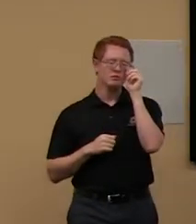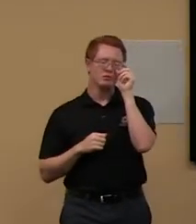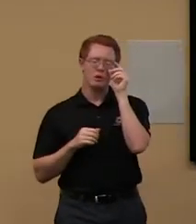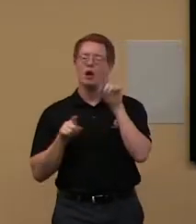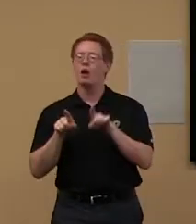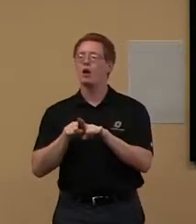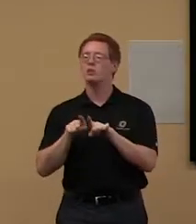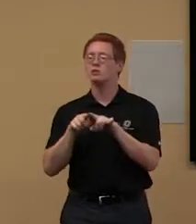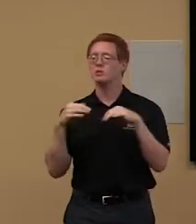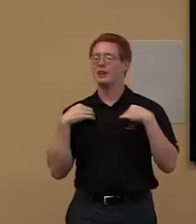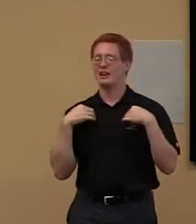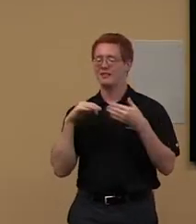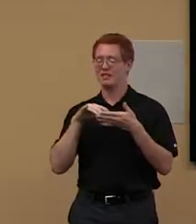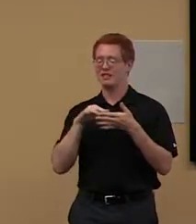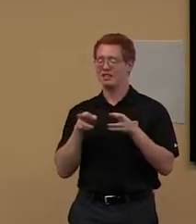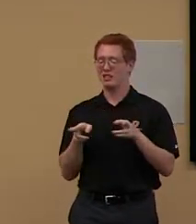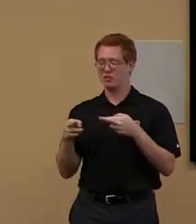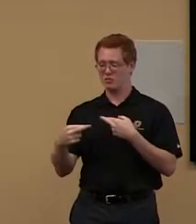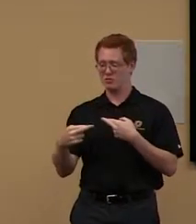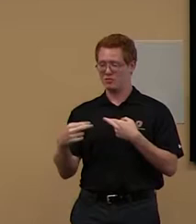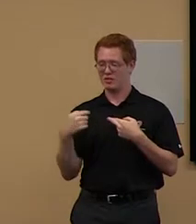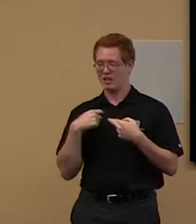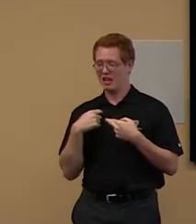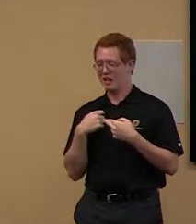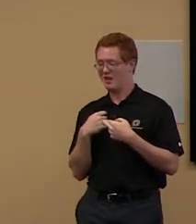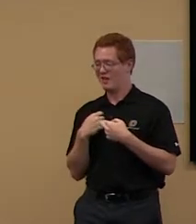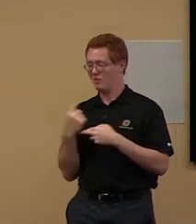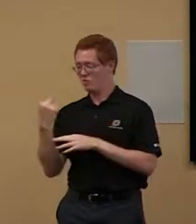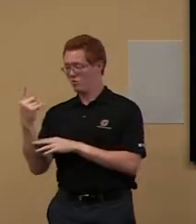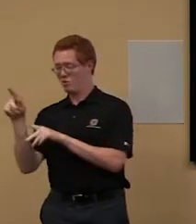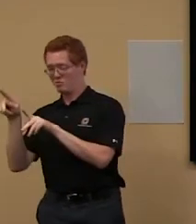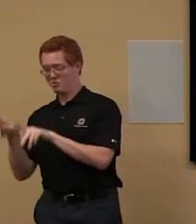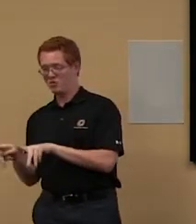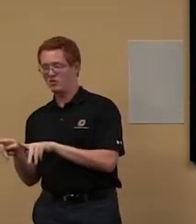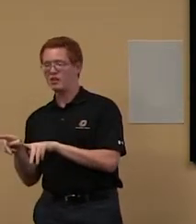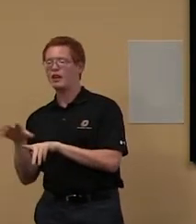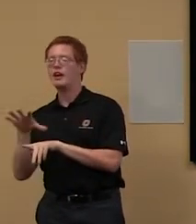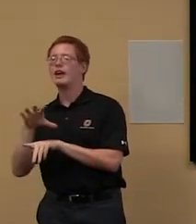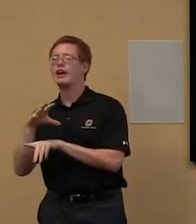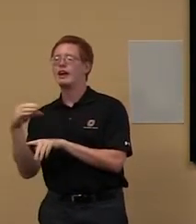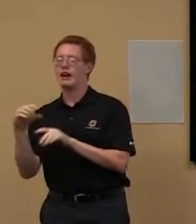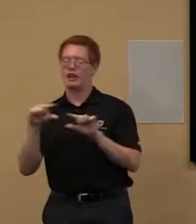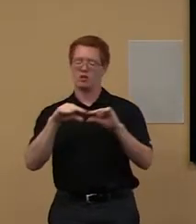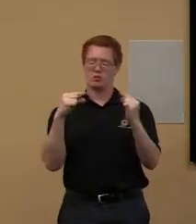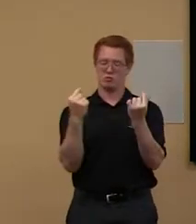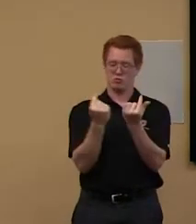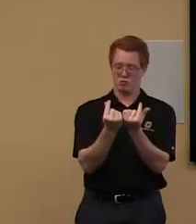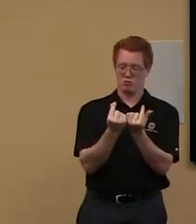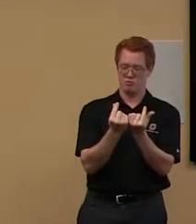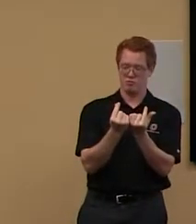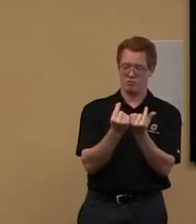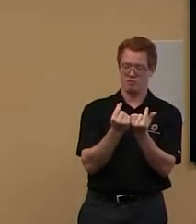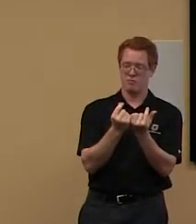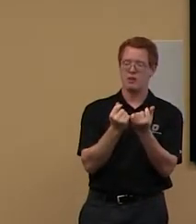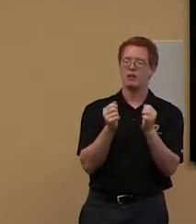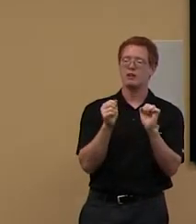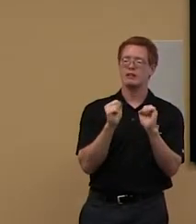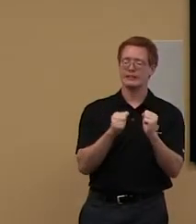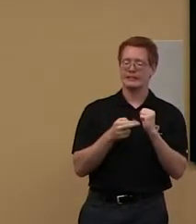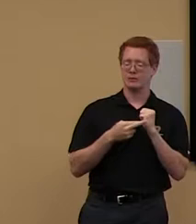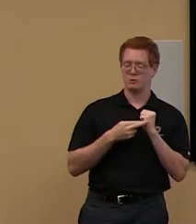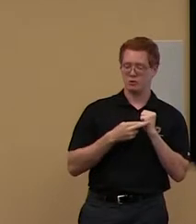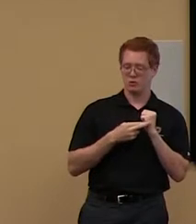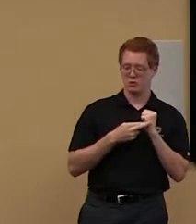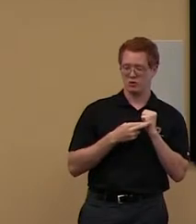if you've seen them. We have single study rooms and we have group study rooms. So you can reserve these online